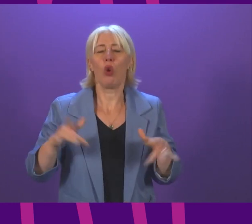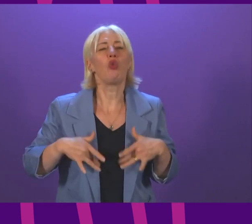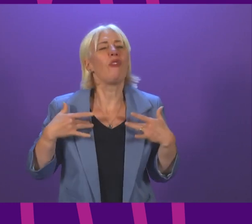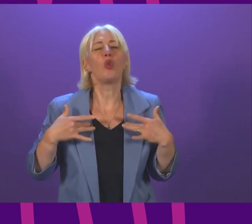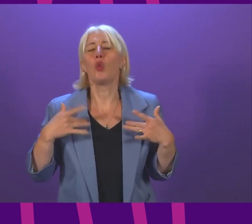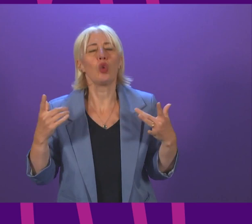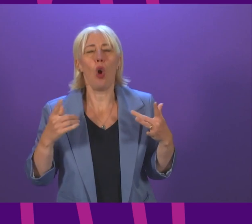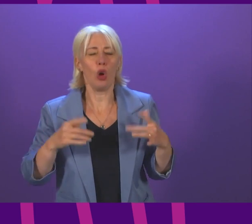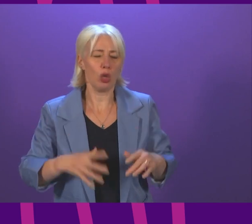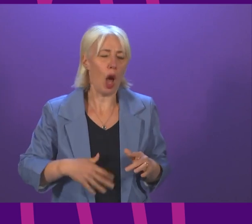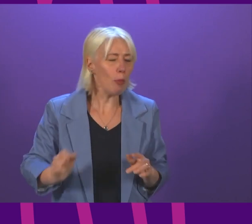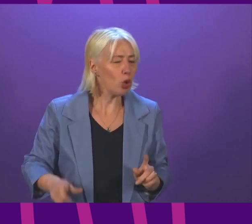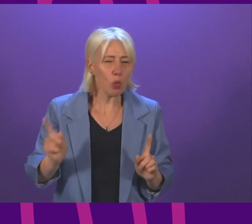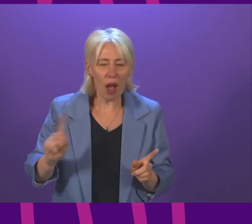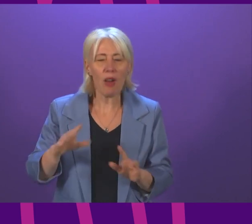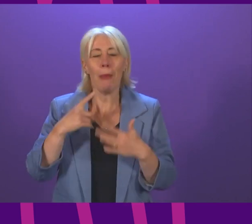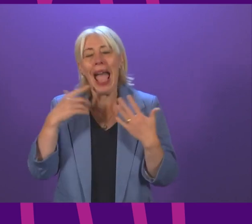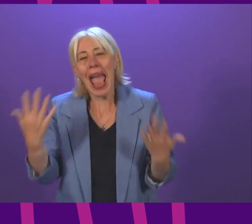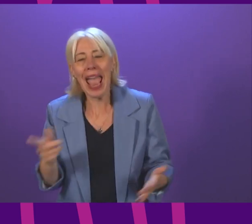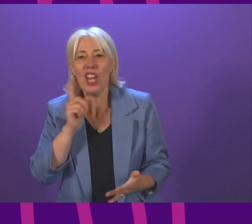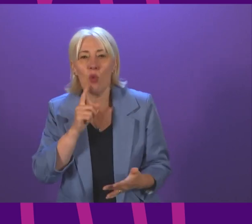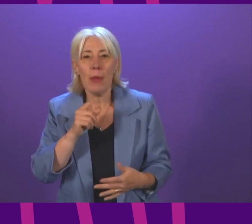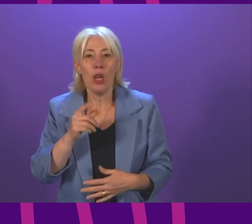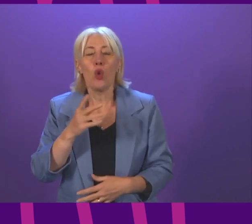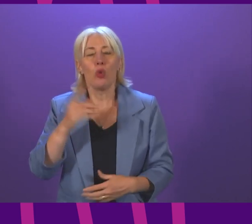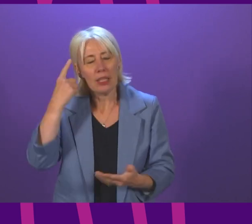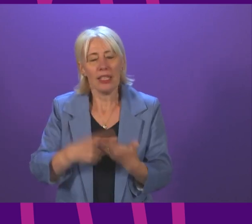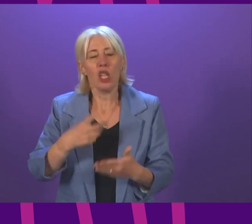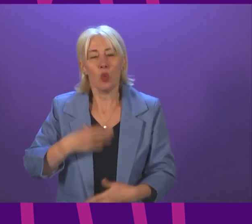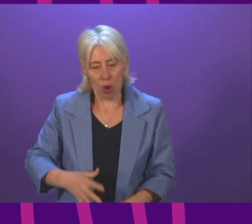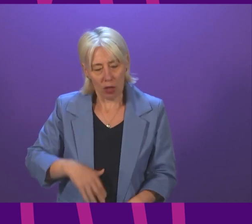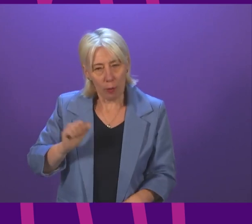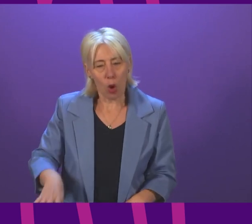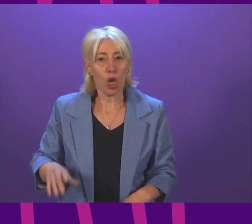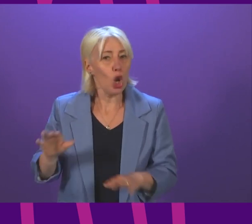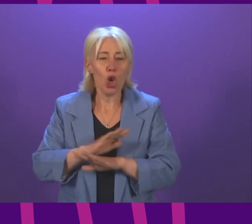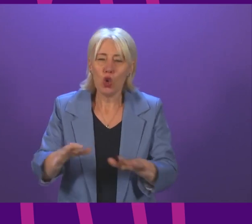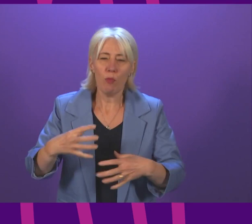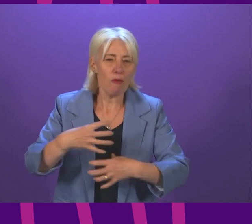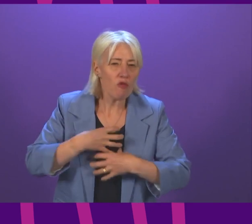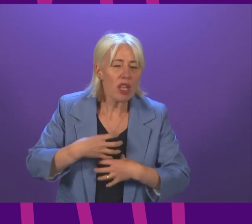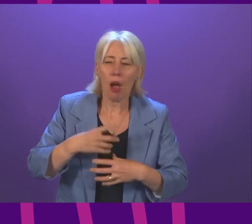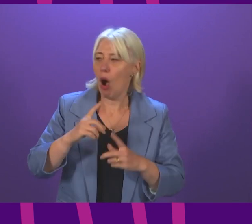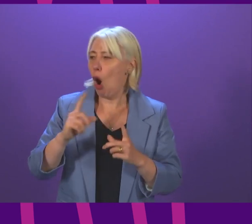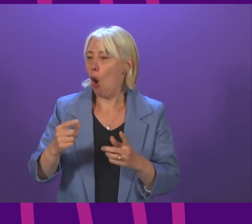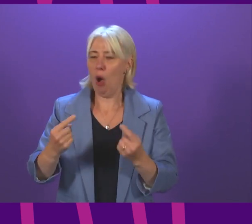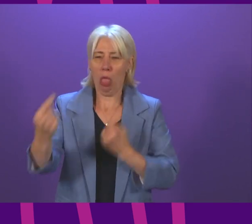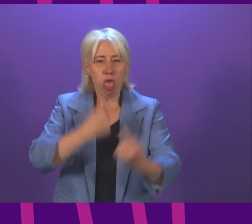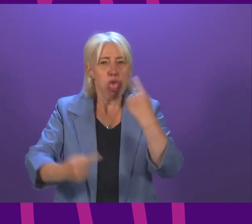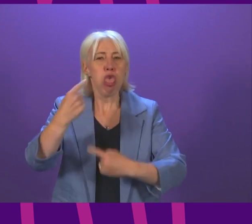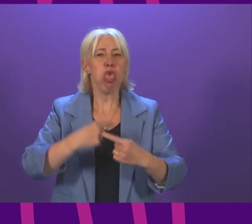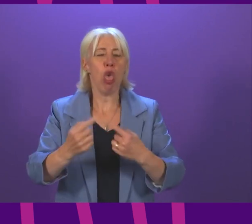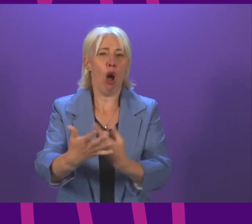that any woman having an abortion should be able to do so without any fear or reality of abuse or